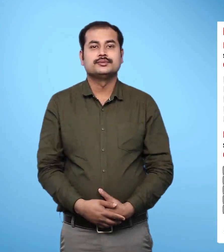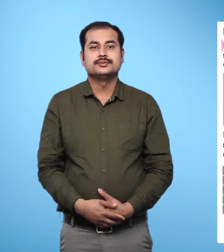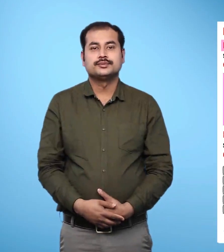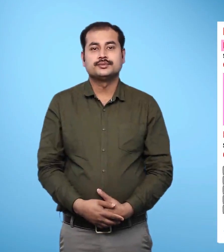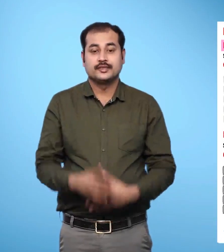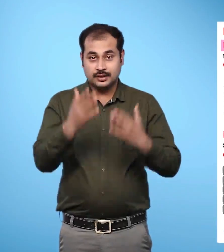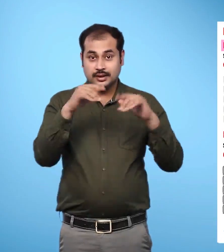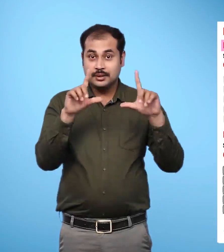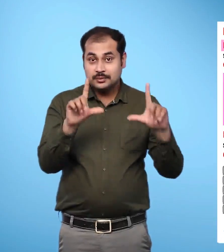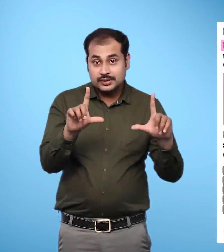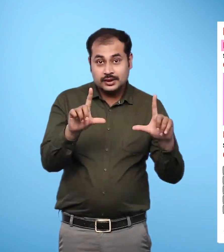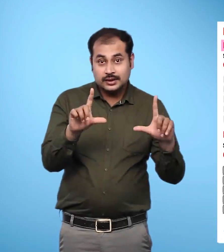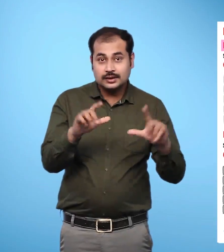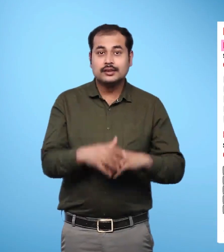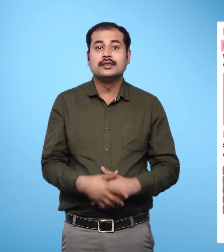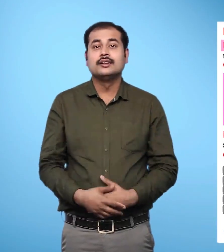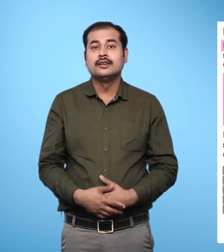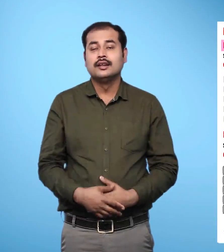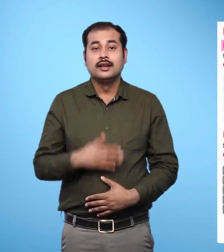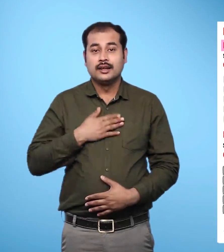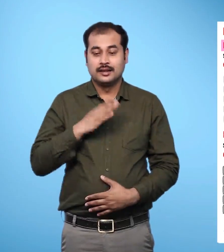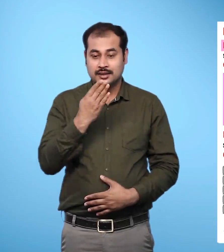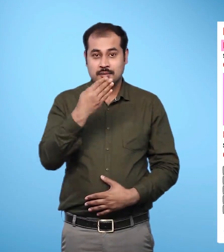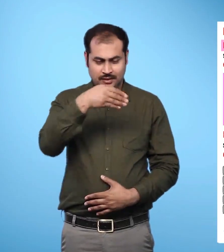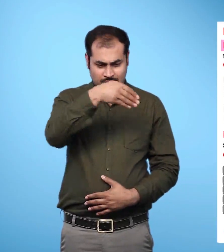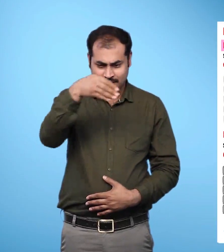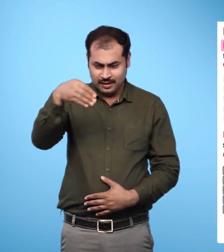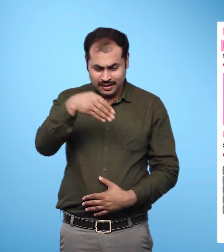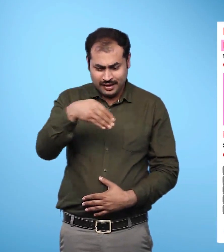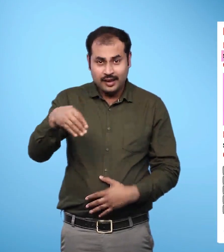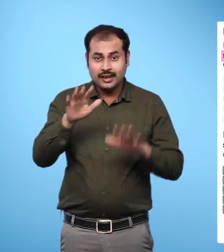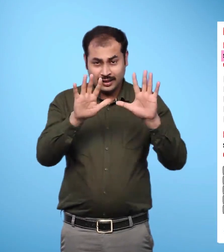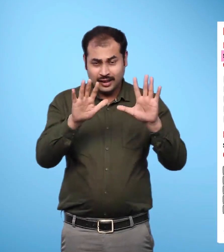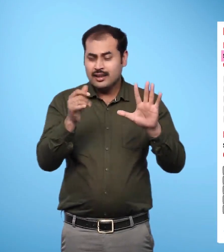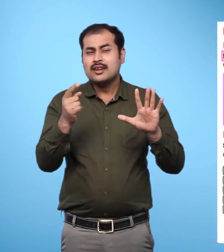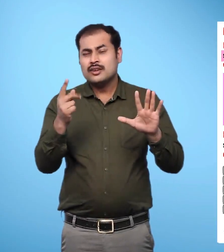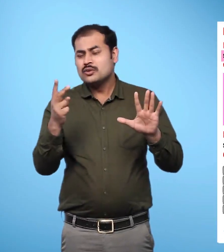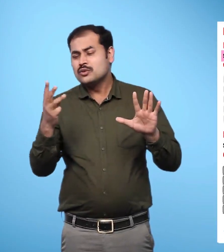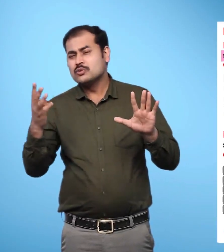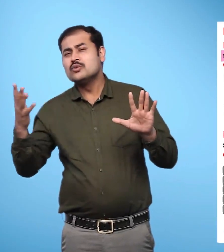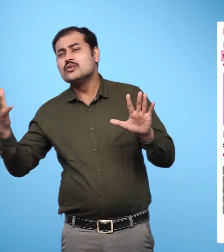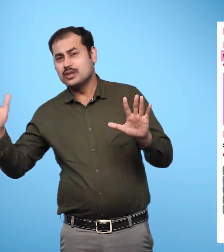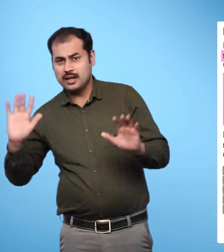Part 4 Picture Shows more than 10 leaves spread inside a box.